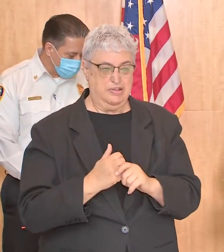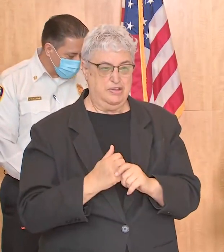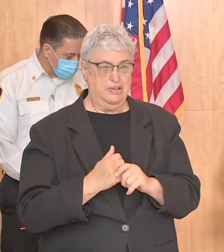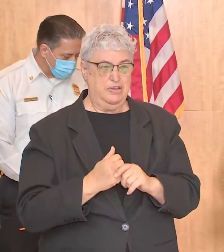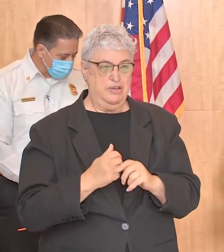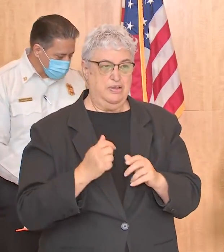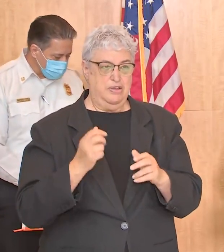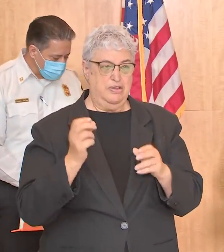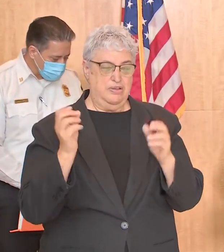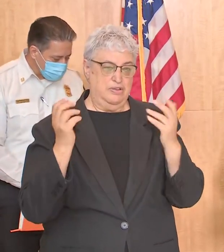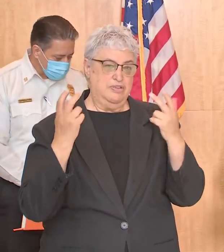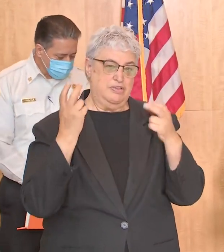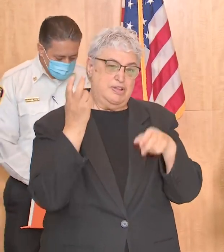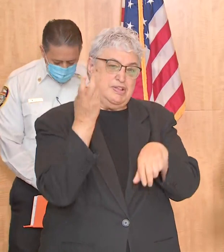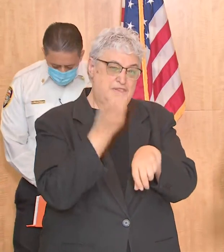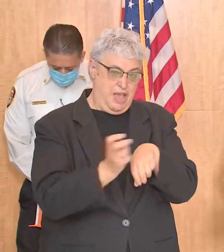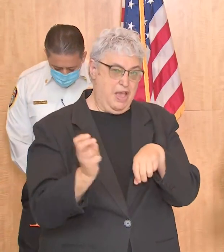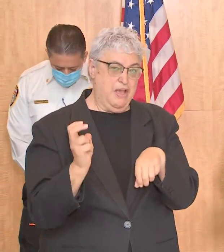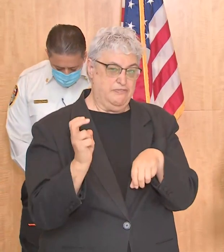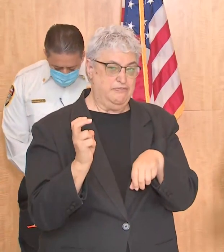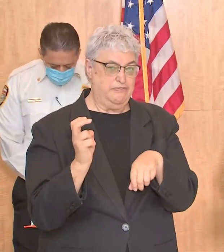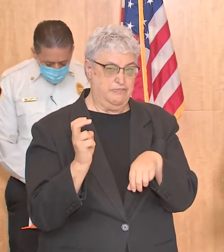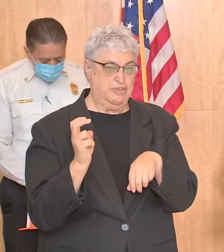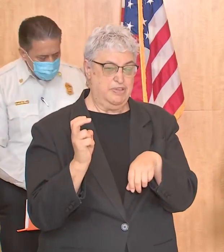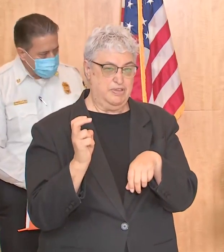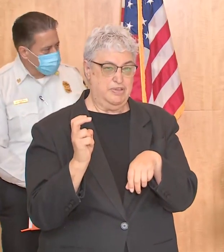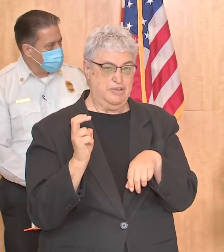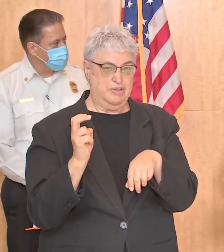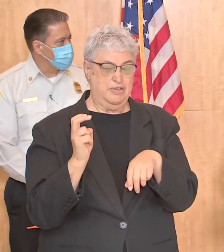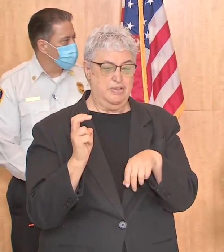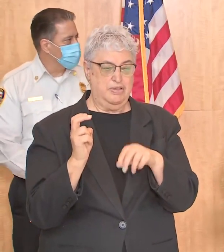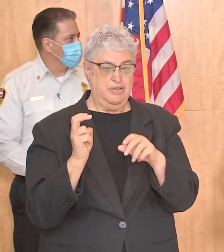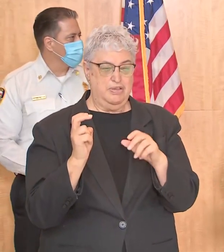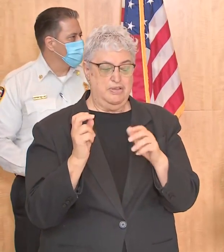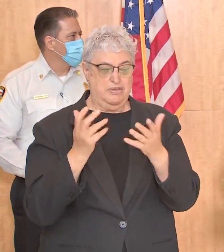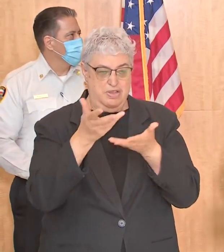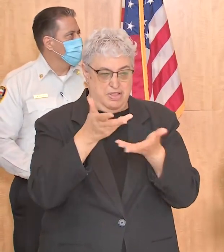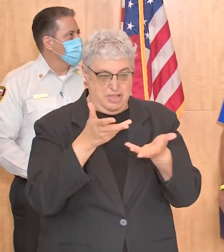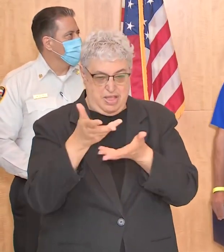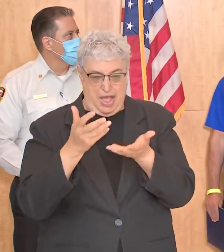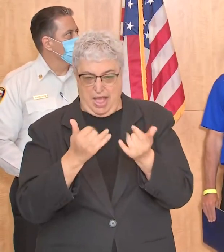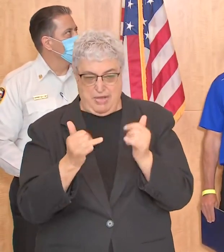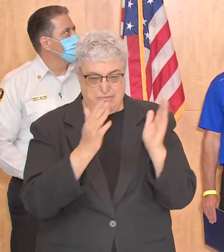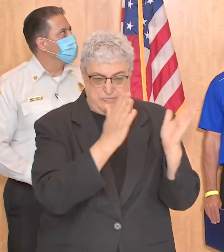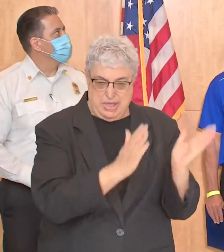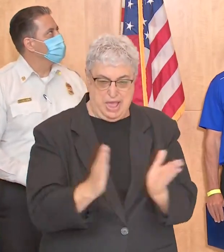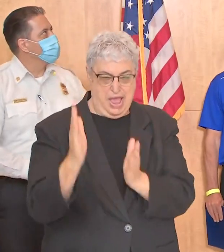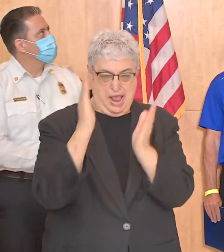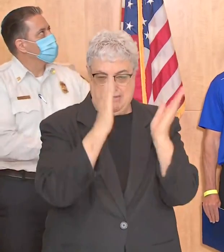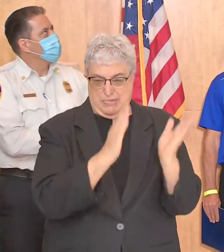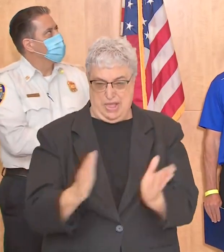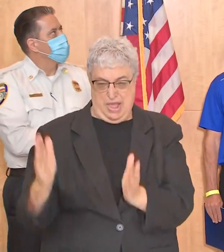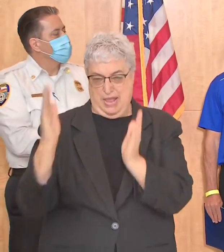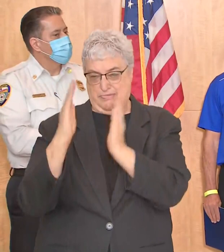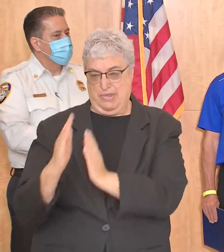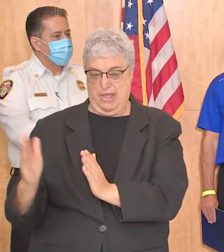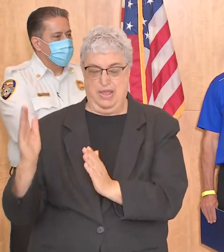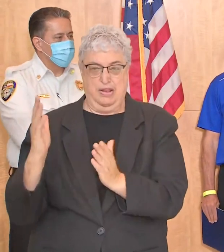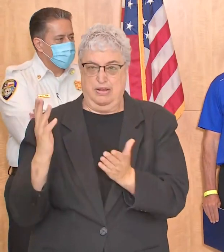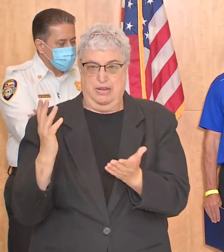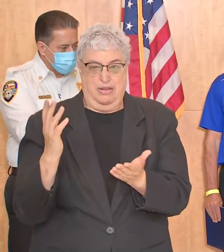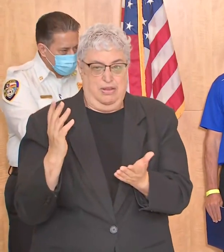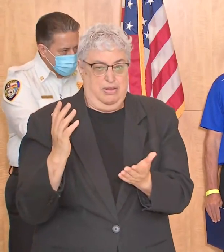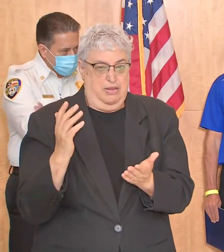difficult to engage in storm mitigation planning and certainly makes it even more difficult to